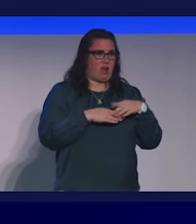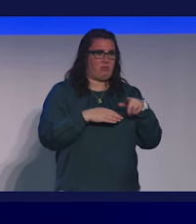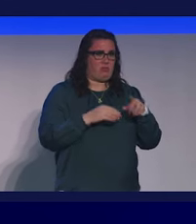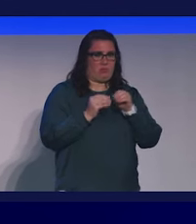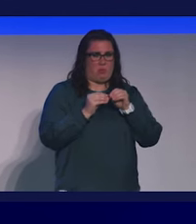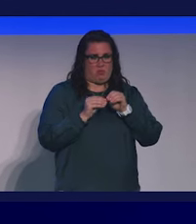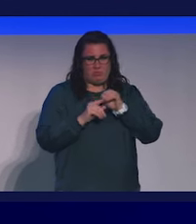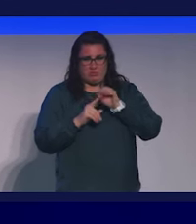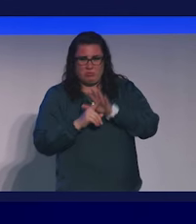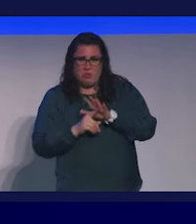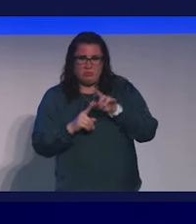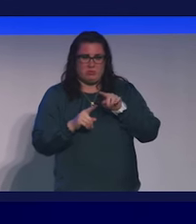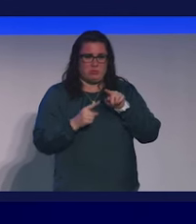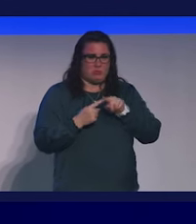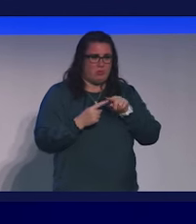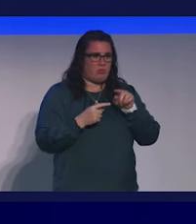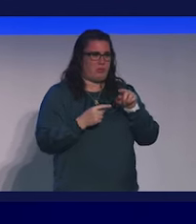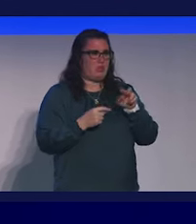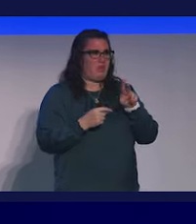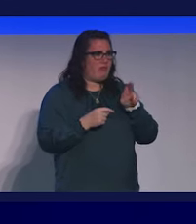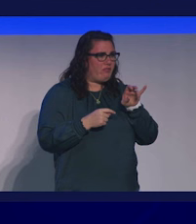to the virus and had no recourse?